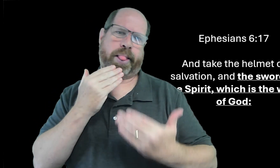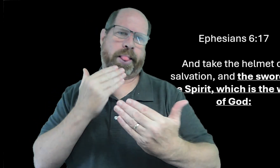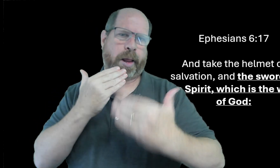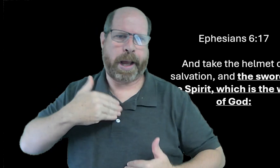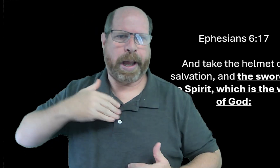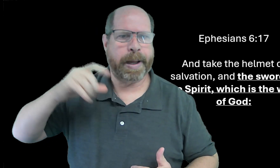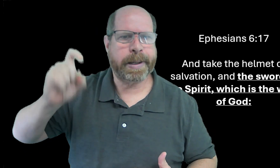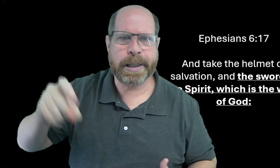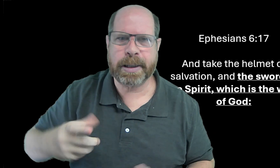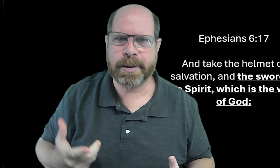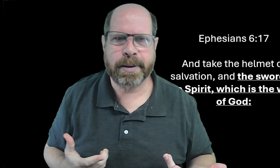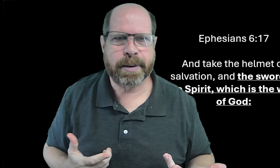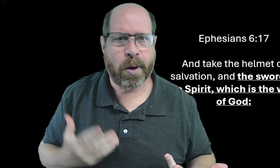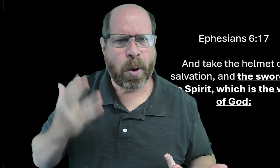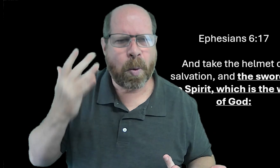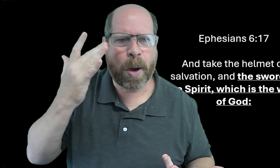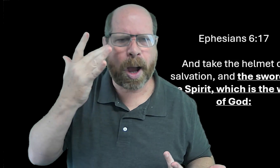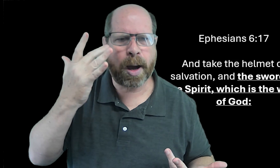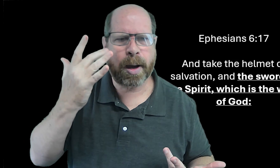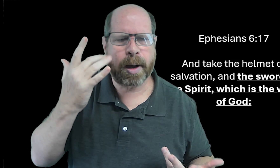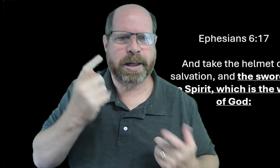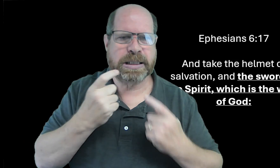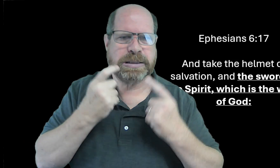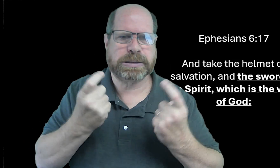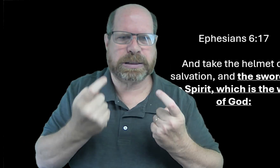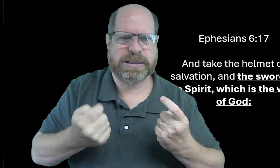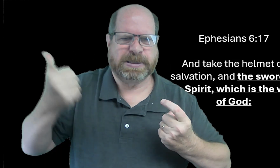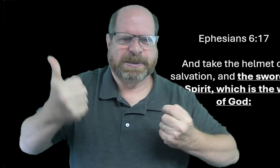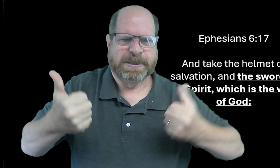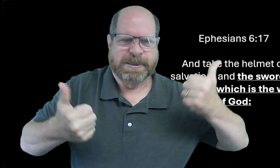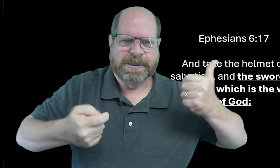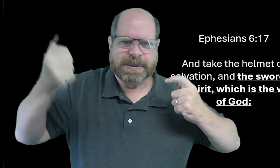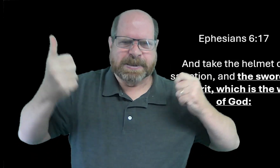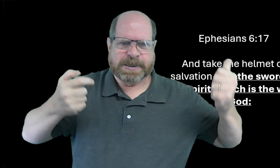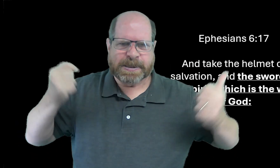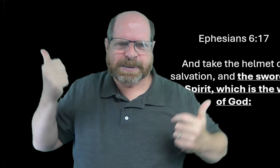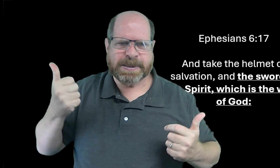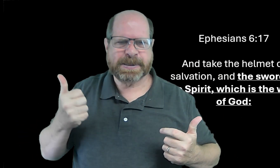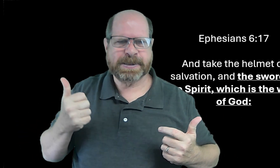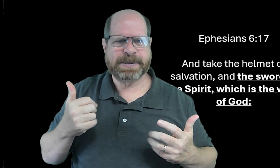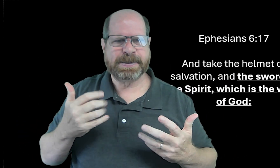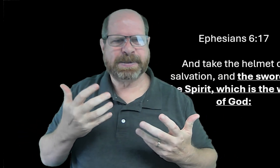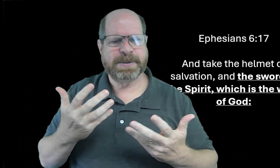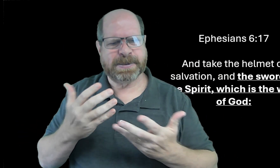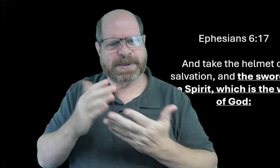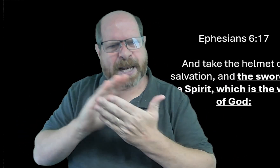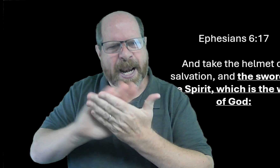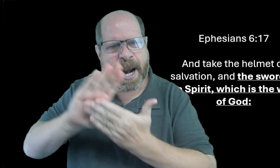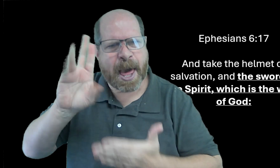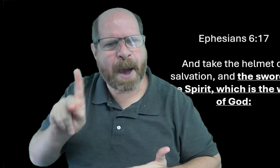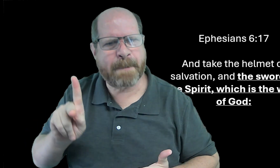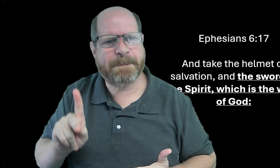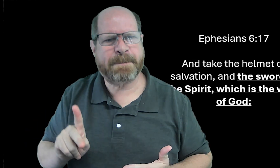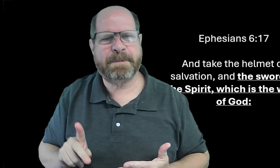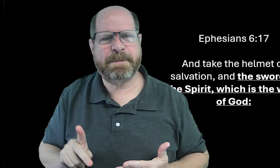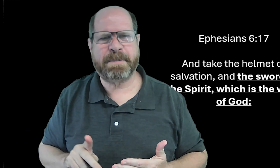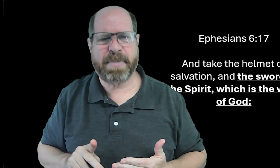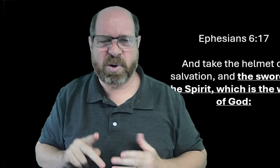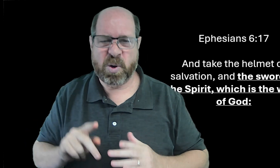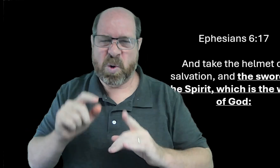i'm really thankful for that i need that because i want all the sin out of my life i want to be cleaned up